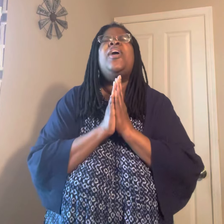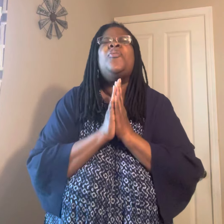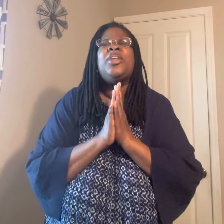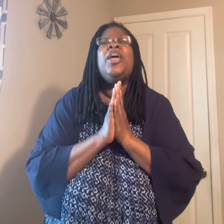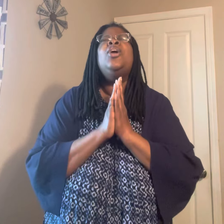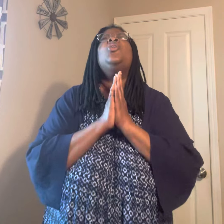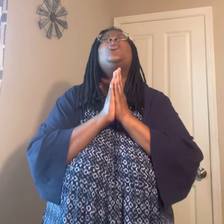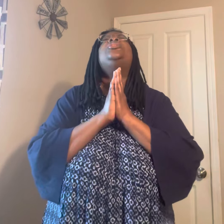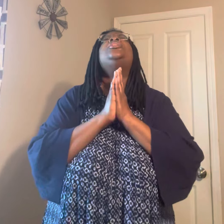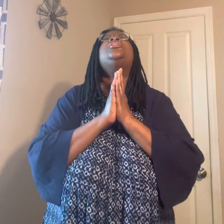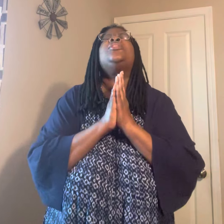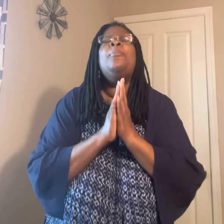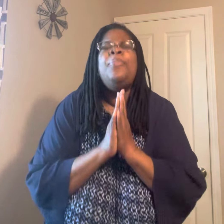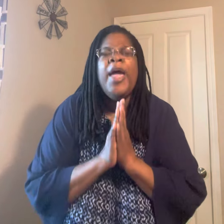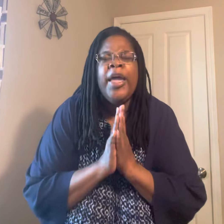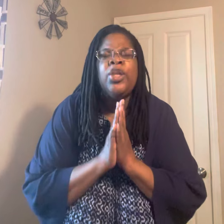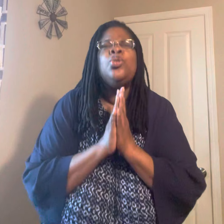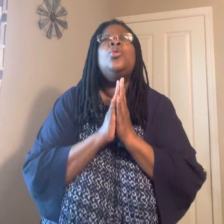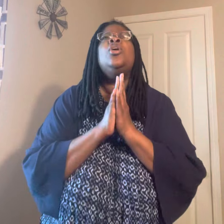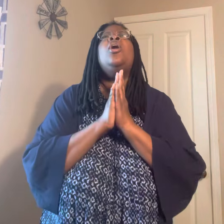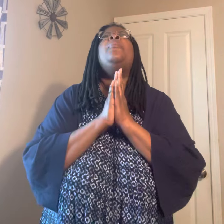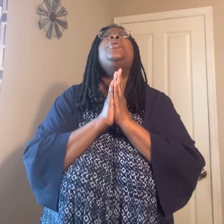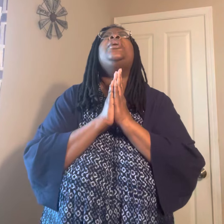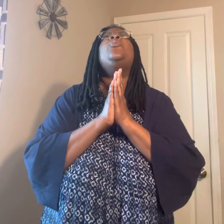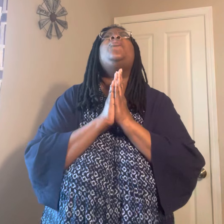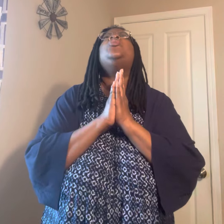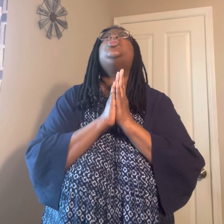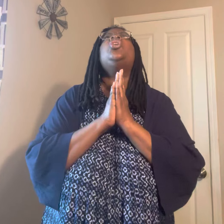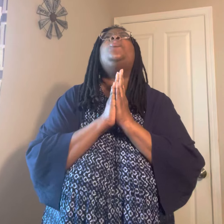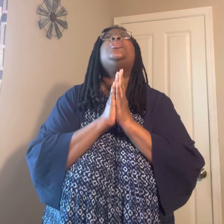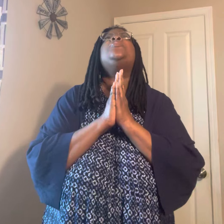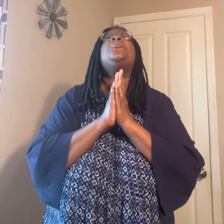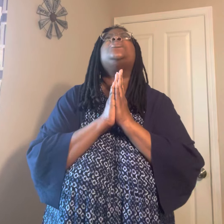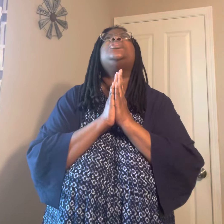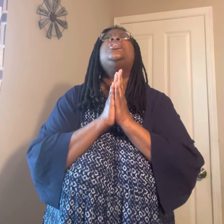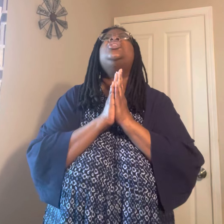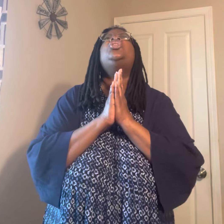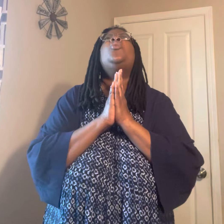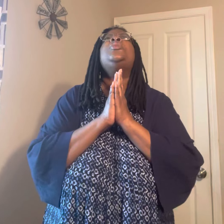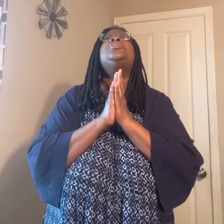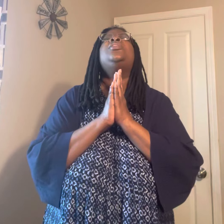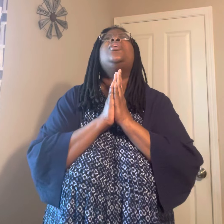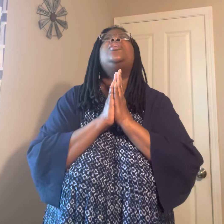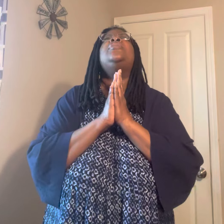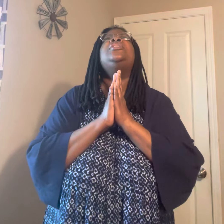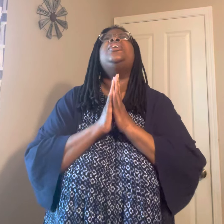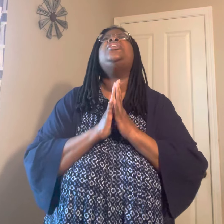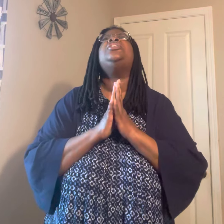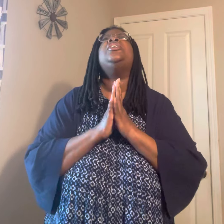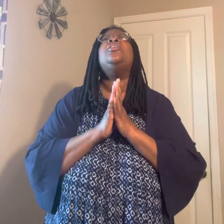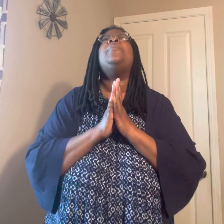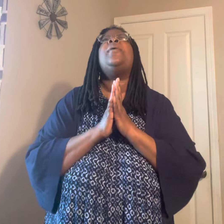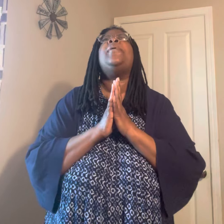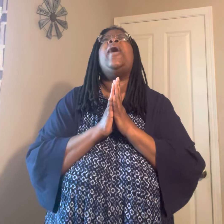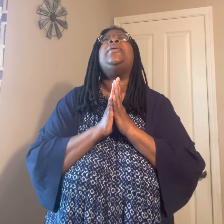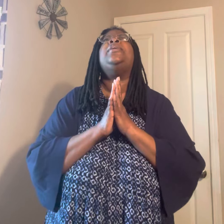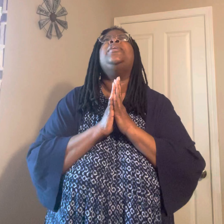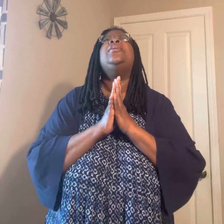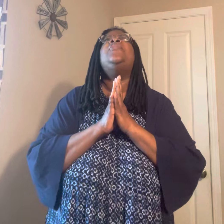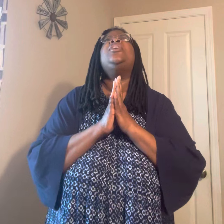every day. Lord Jesus, I'm begging you. I'm playing with you. Show me this mercy. Show me this love. Touch and heal my body. Forgive